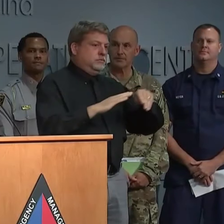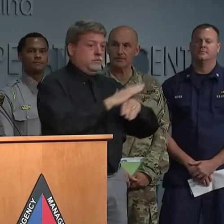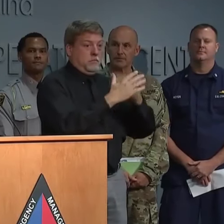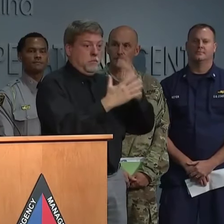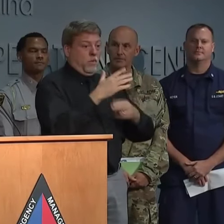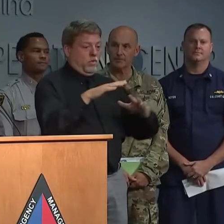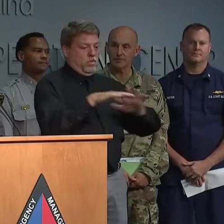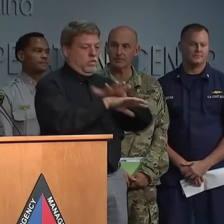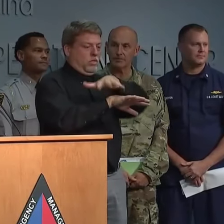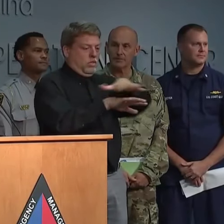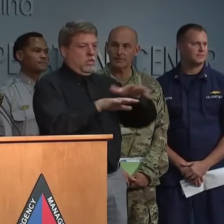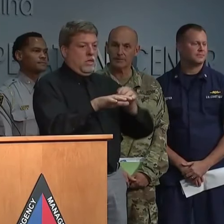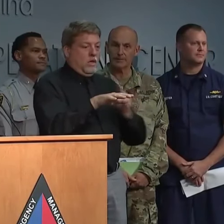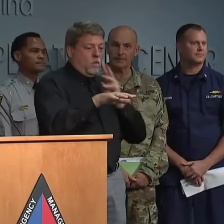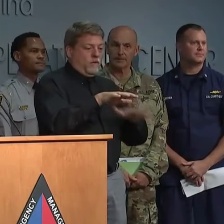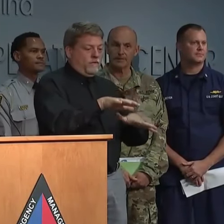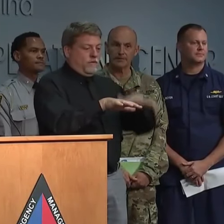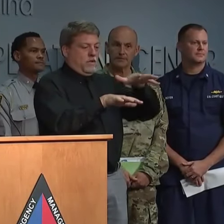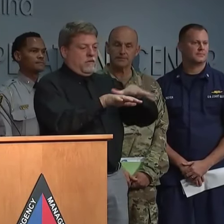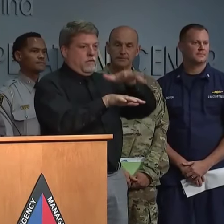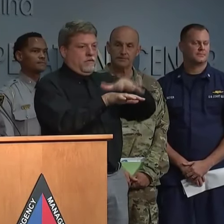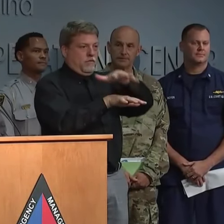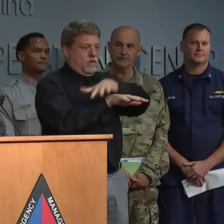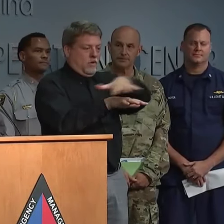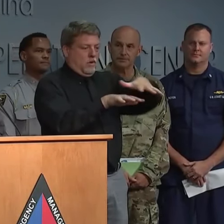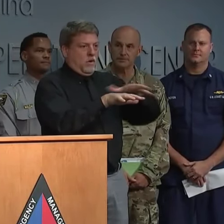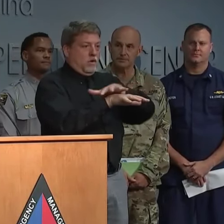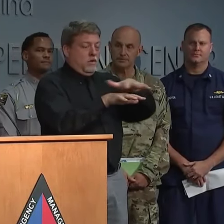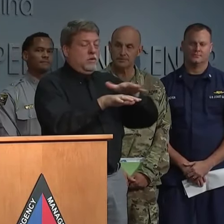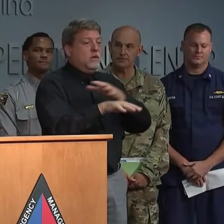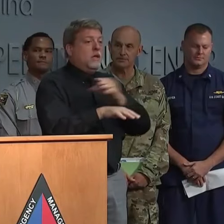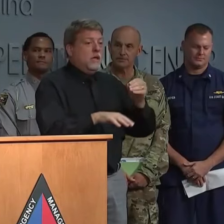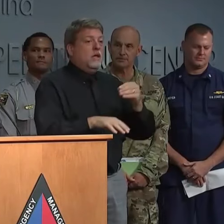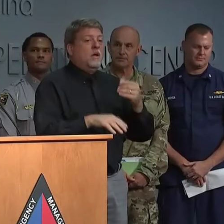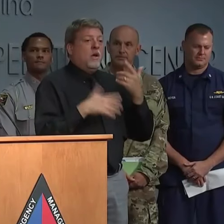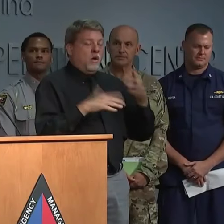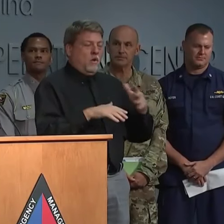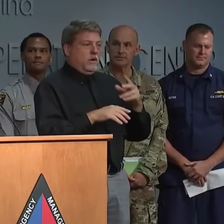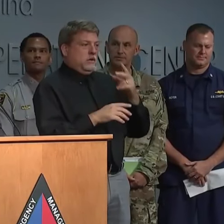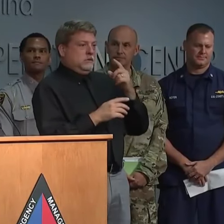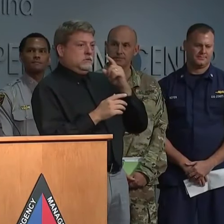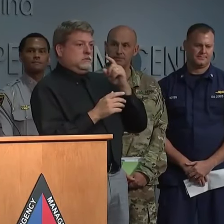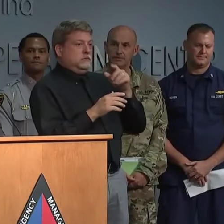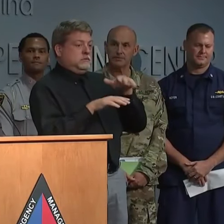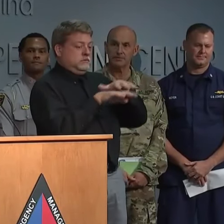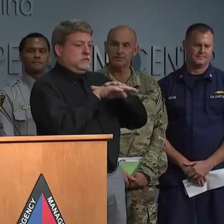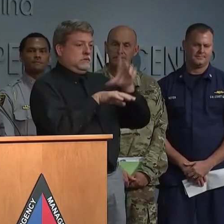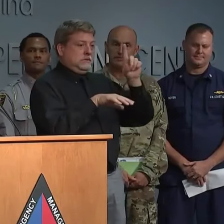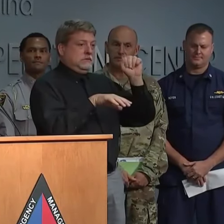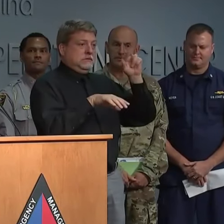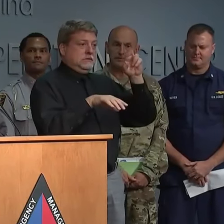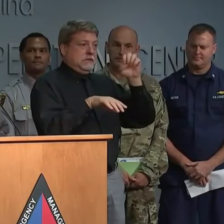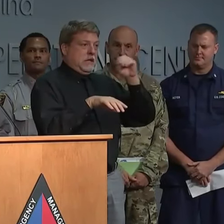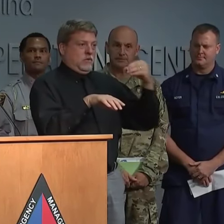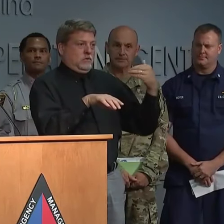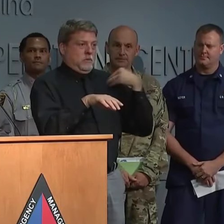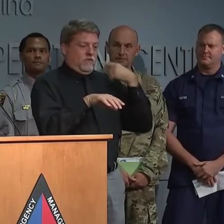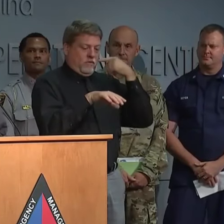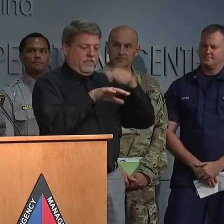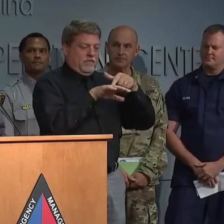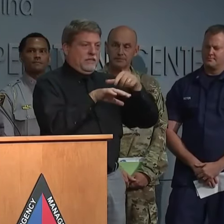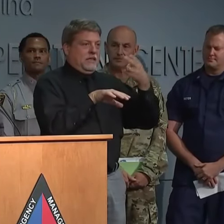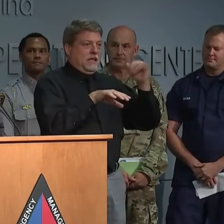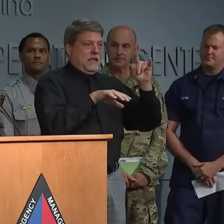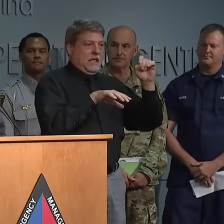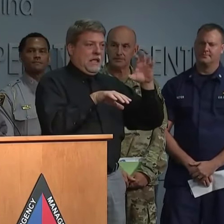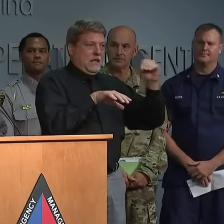the waters are rising quickly there. There have been emergencies issued by Dare and Hyde County, and